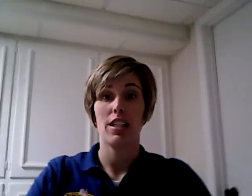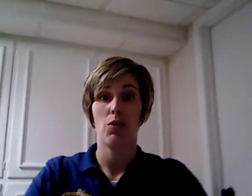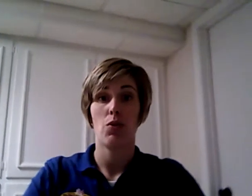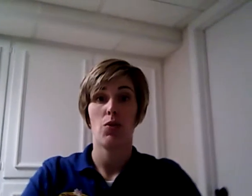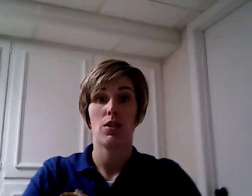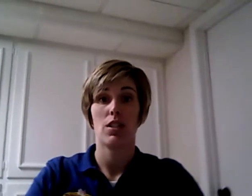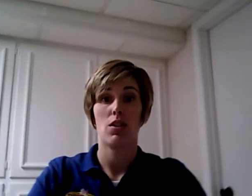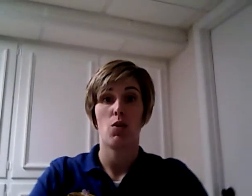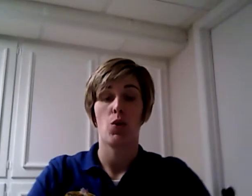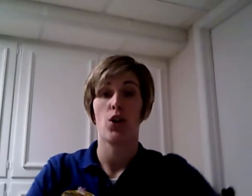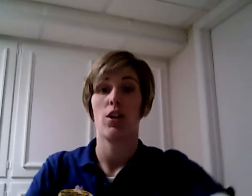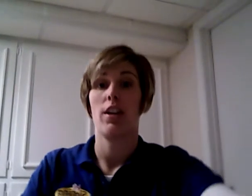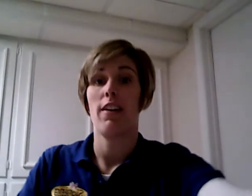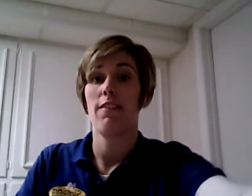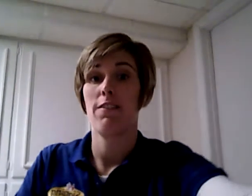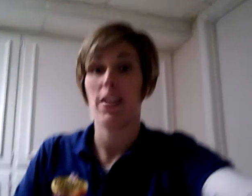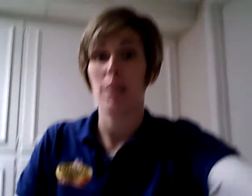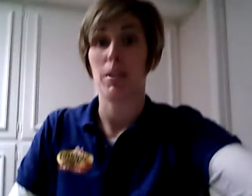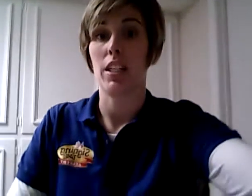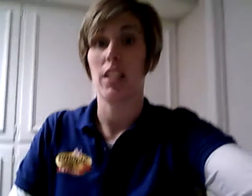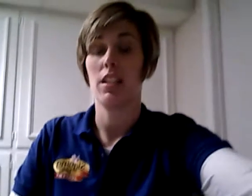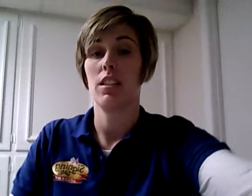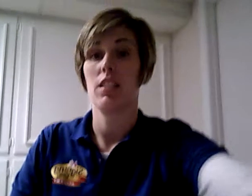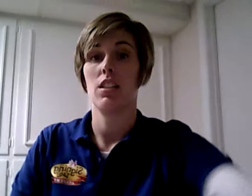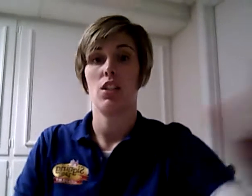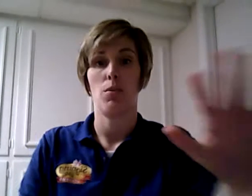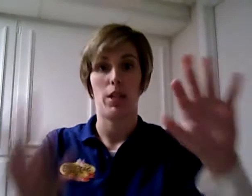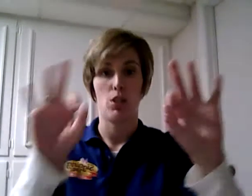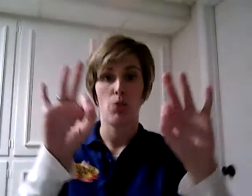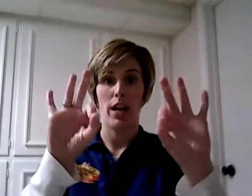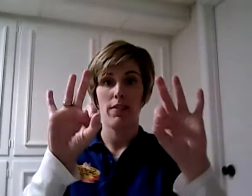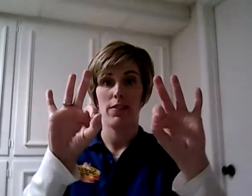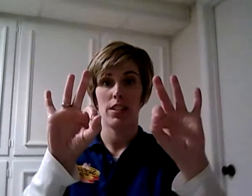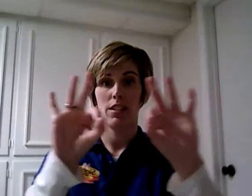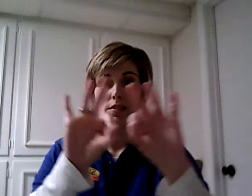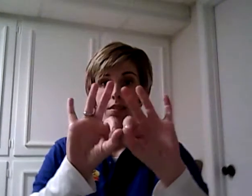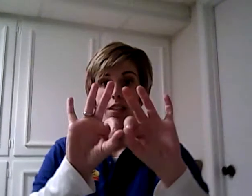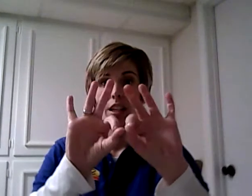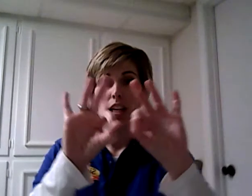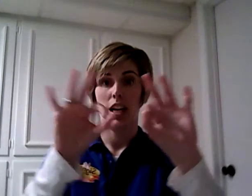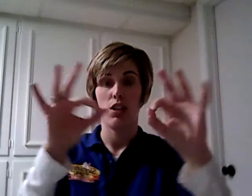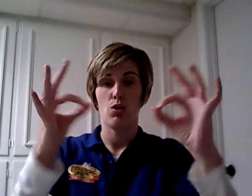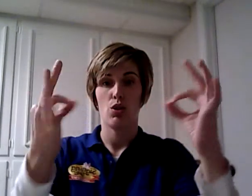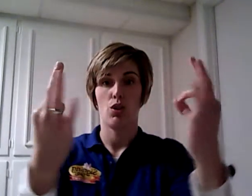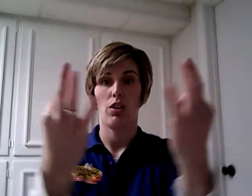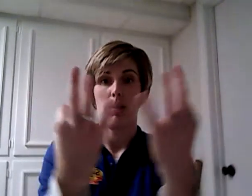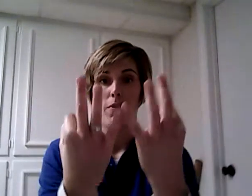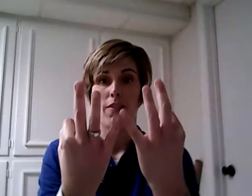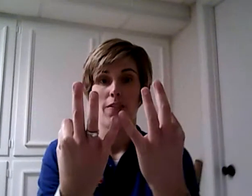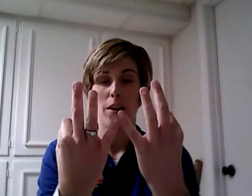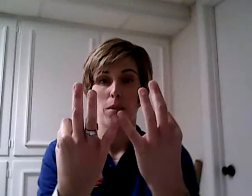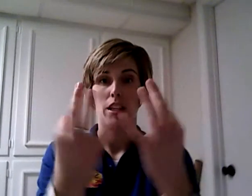the word family, you make two F's and you circle them. Family.